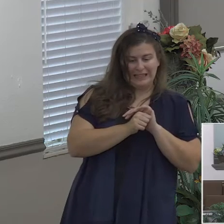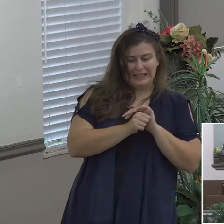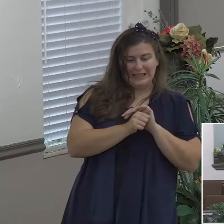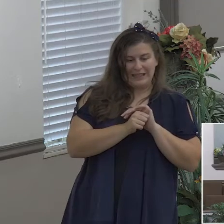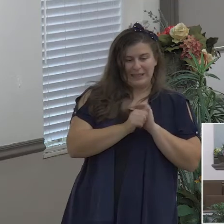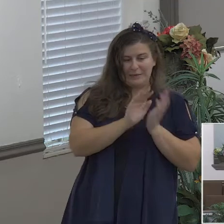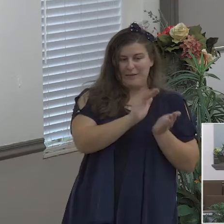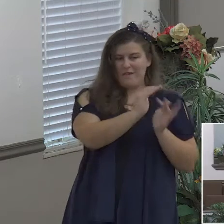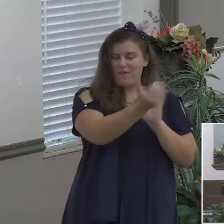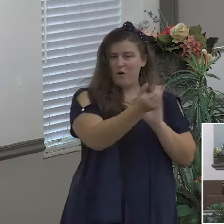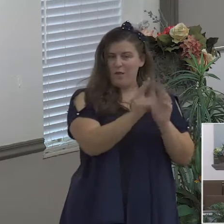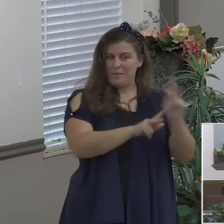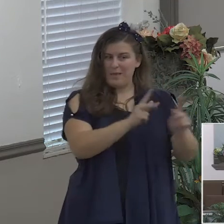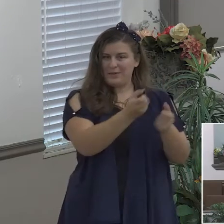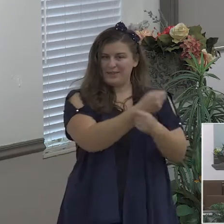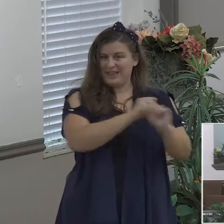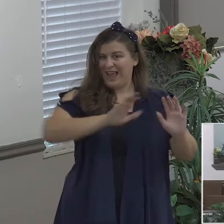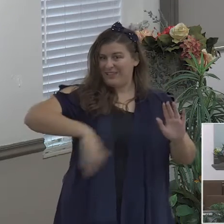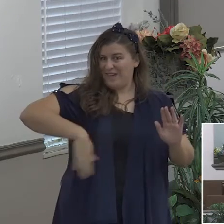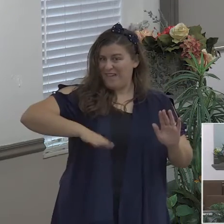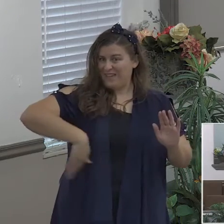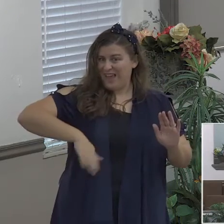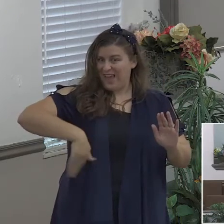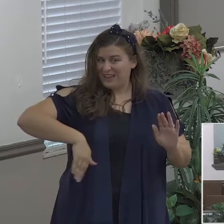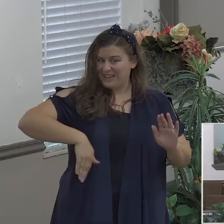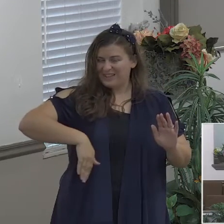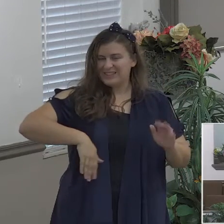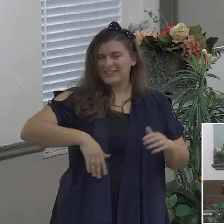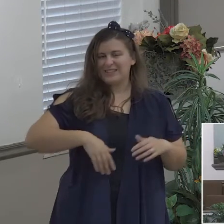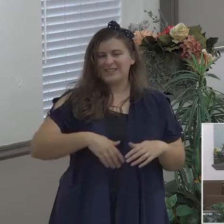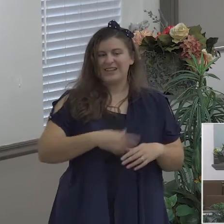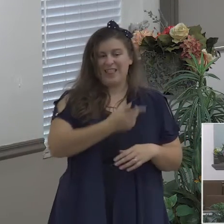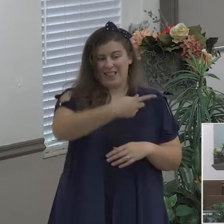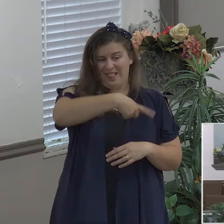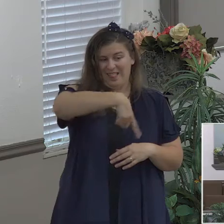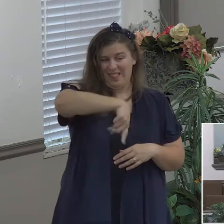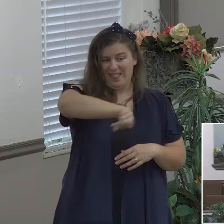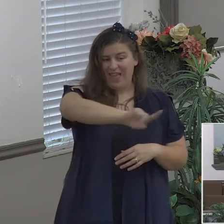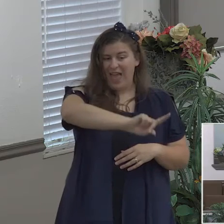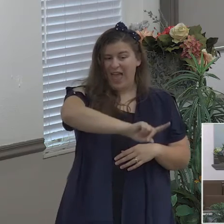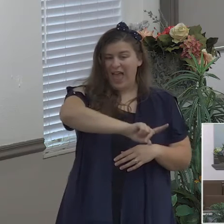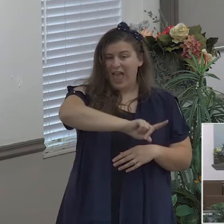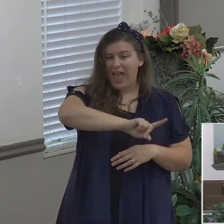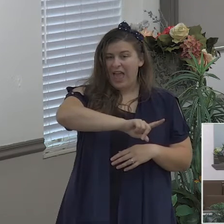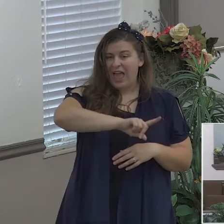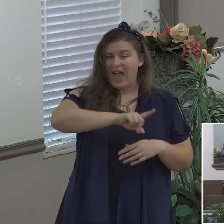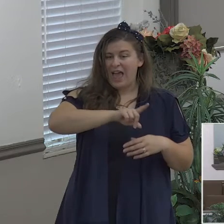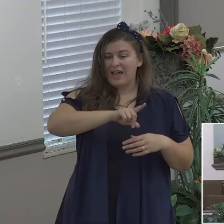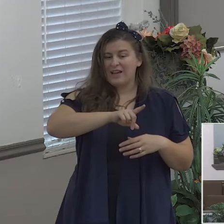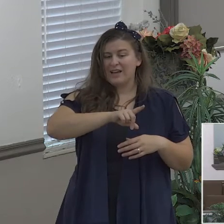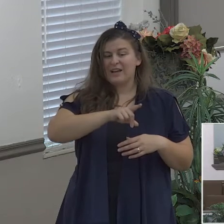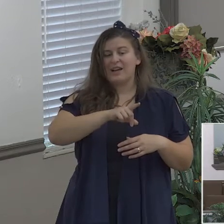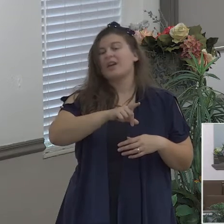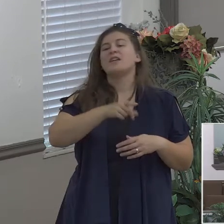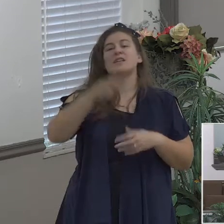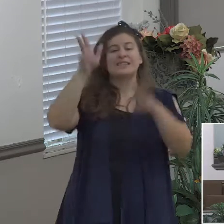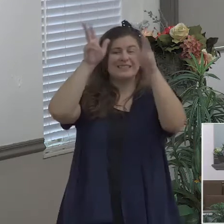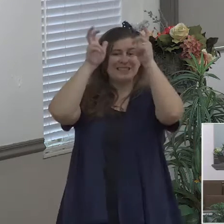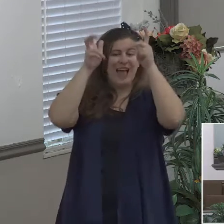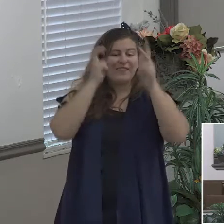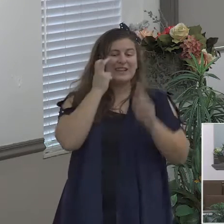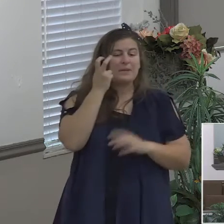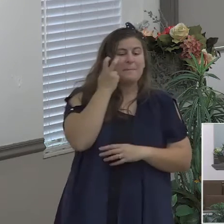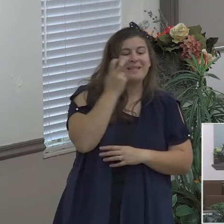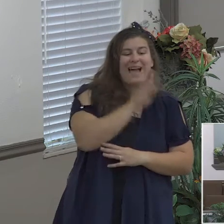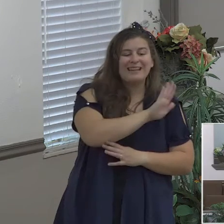little g of this world hath blinded the minds of them which believe not lest the light